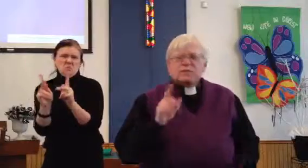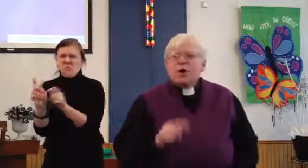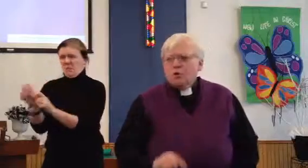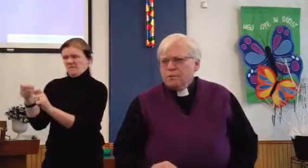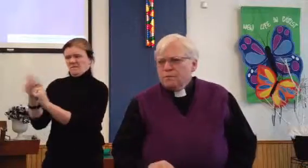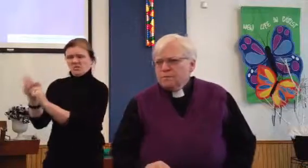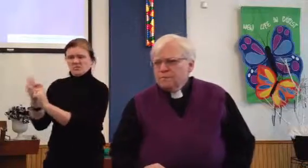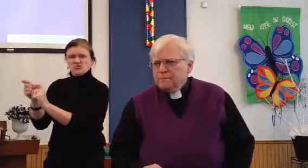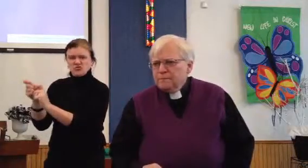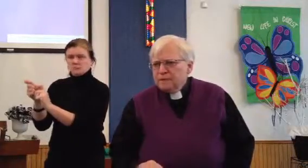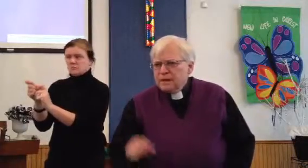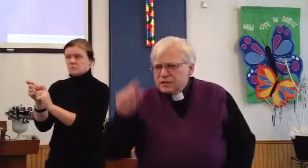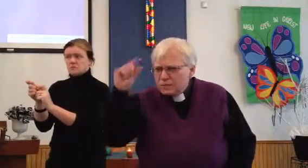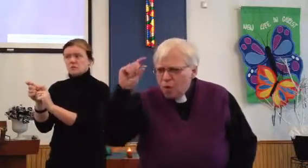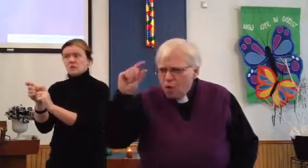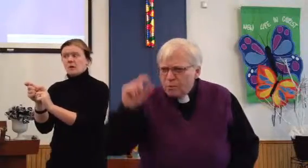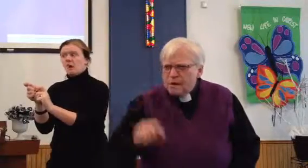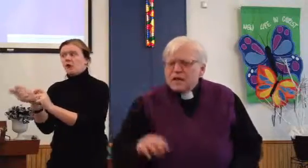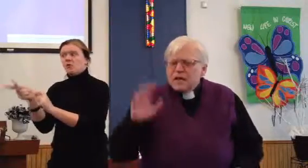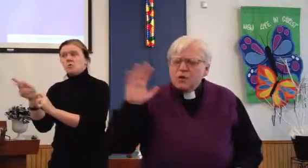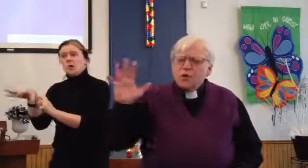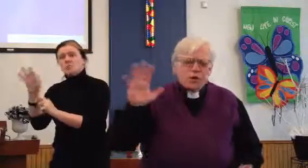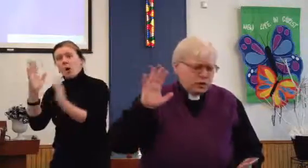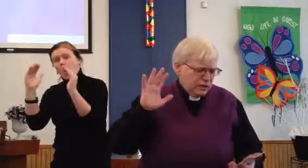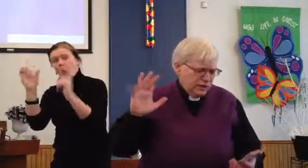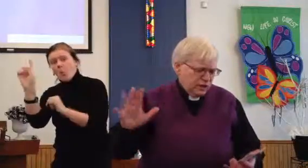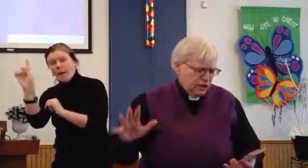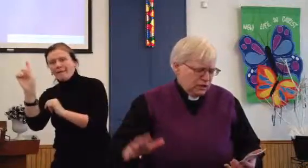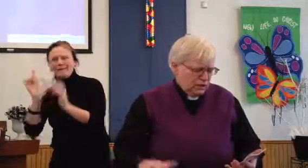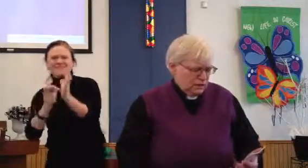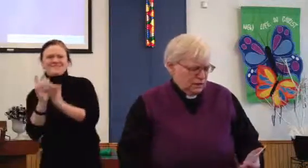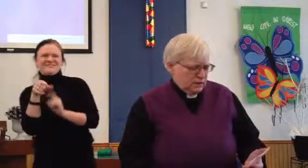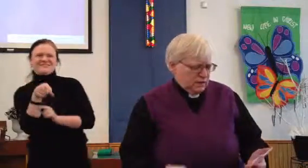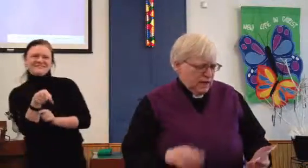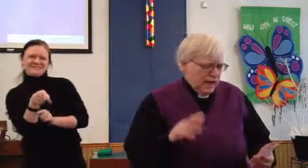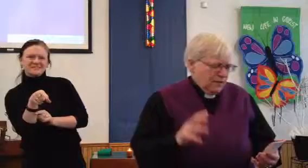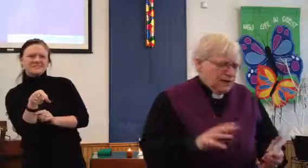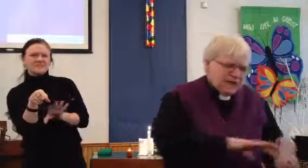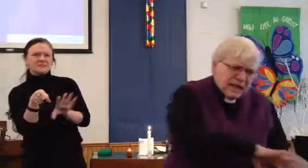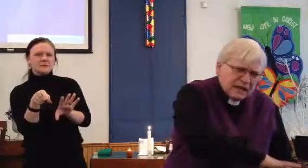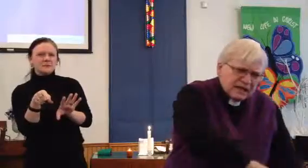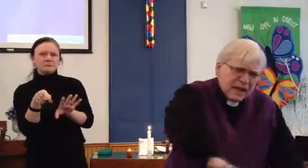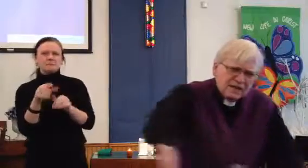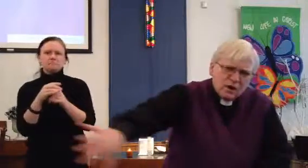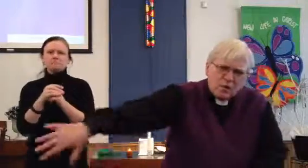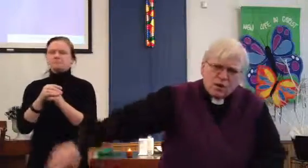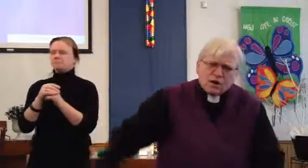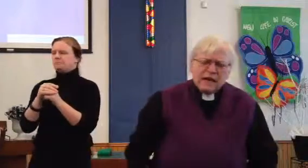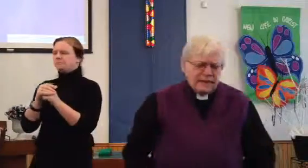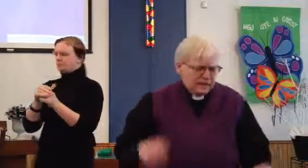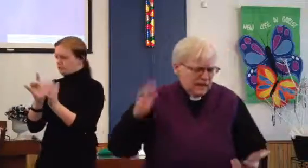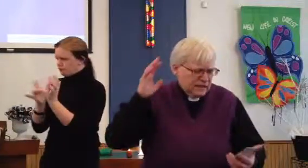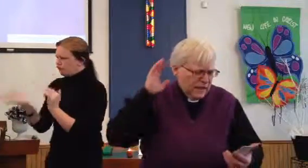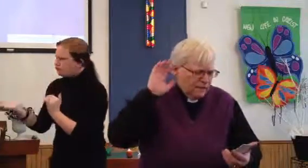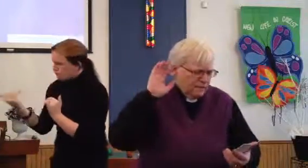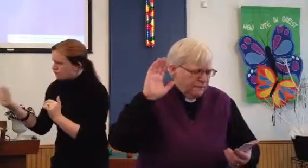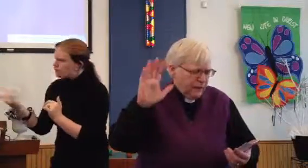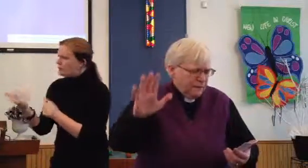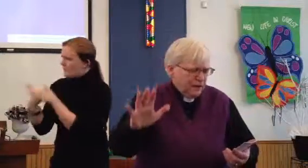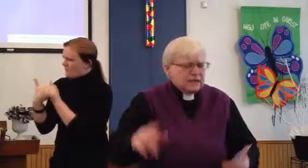some hope. Some hope. In the words of Jesus, and they set aside their work, and they set aside their families,